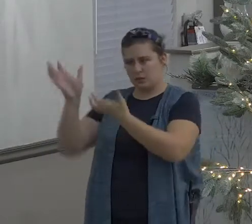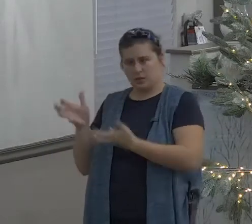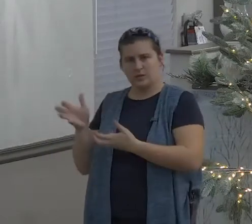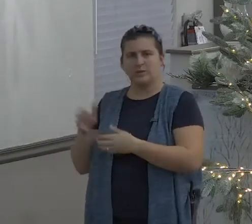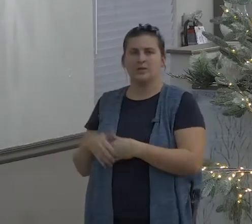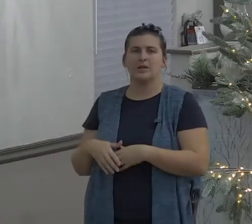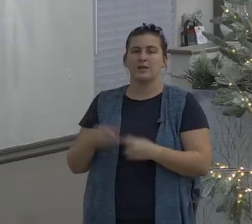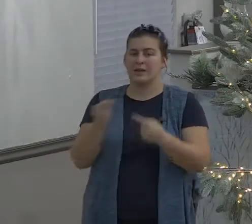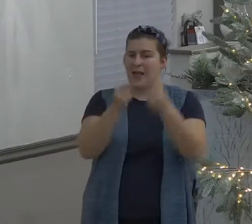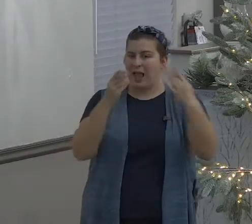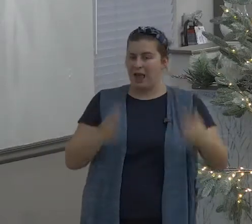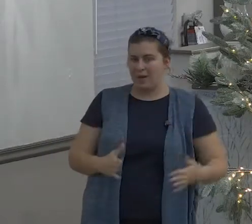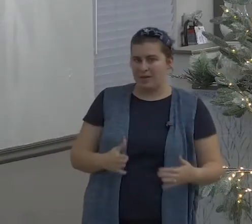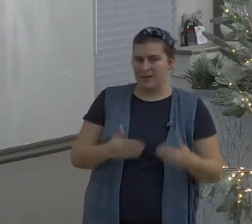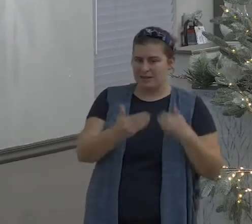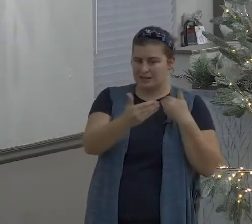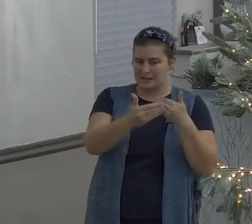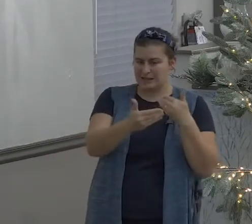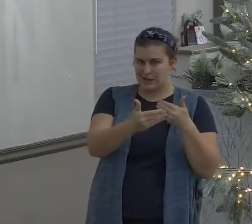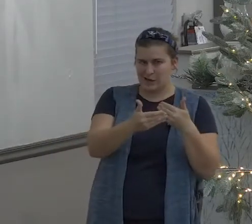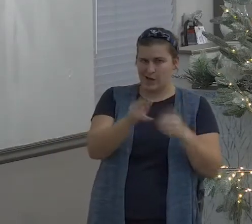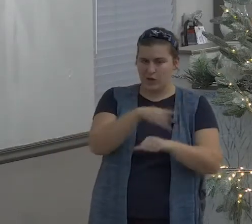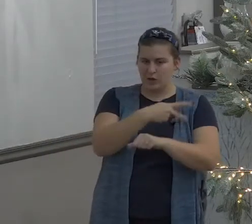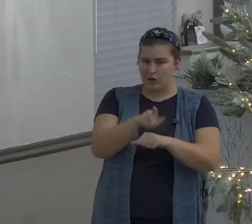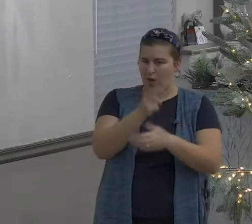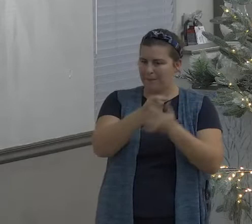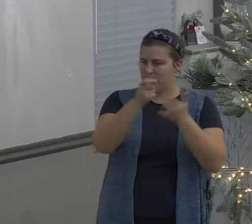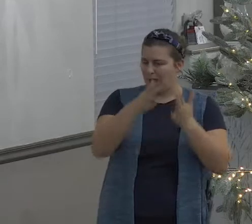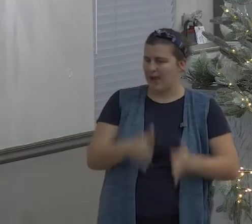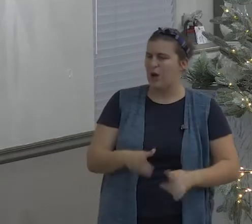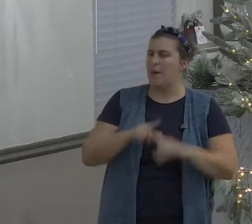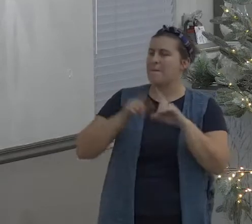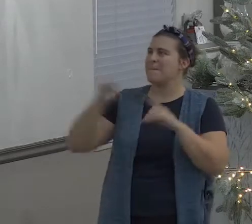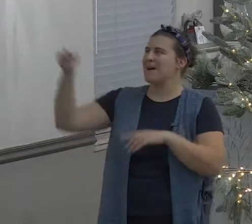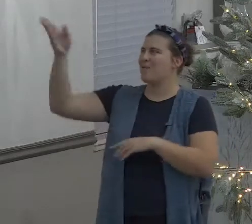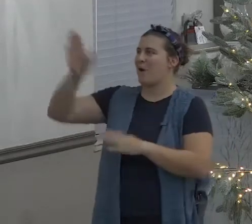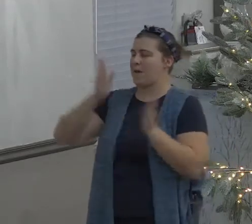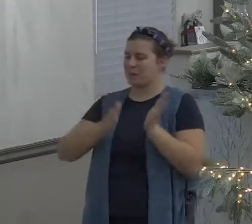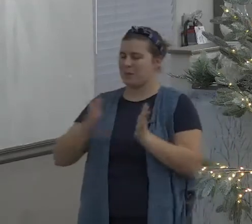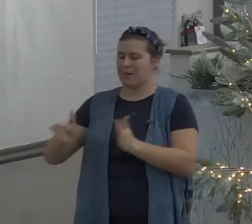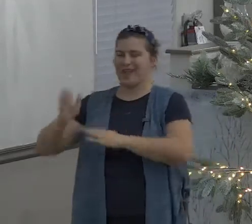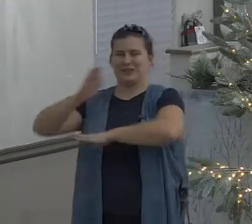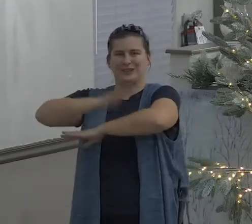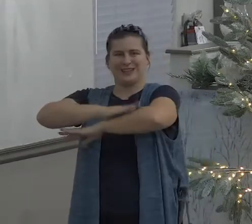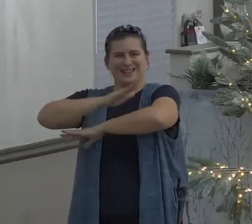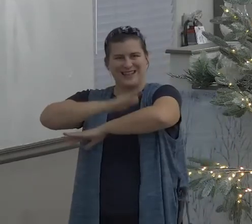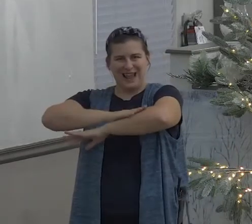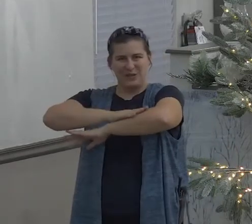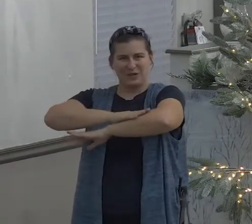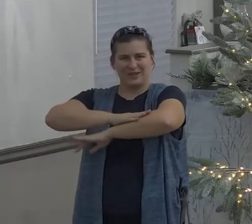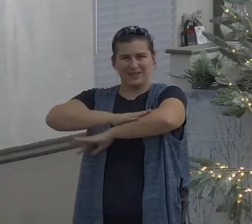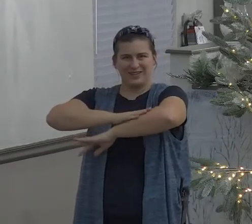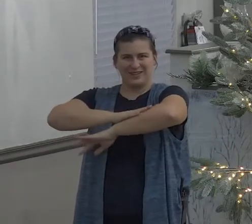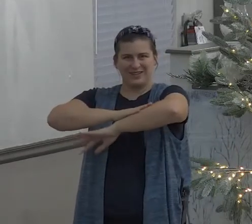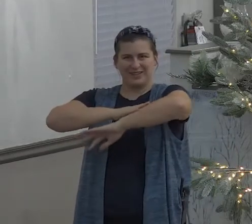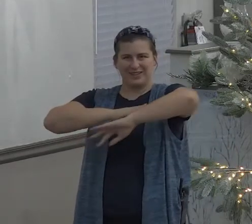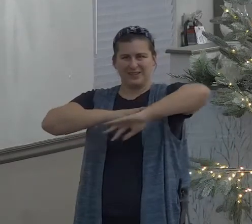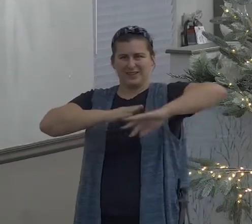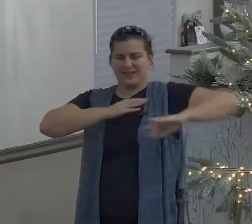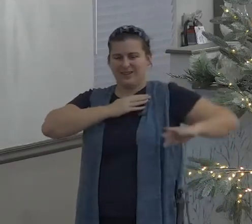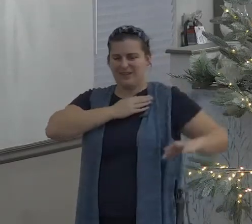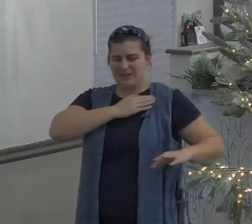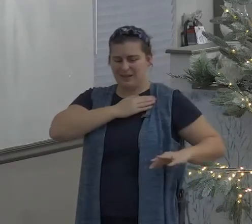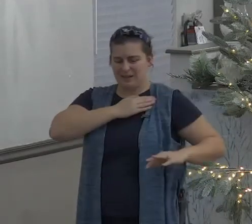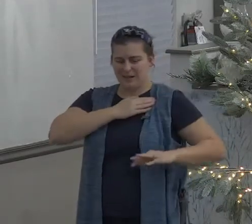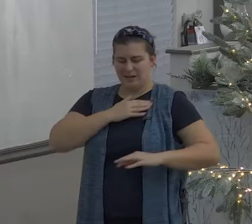confused God will allow no disturbance to get in his way and his will the enemy is at the